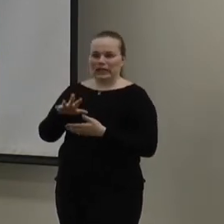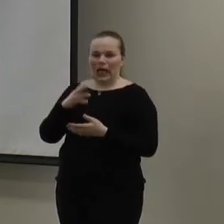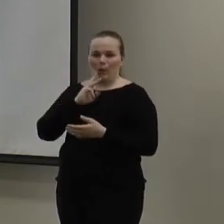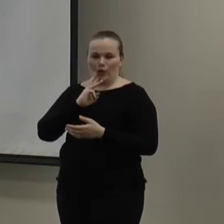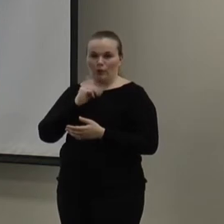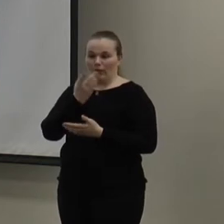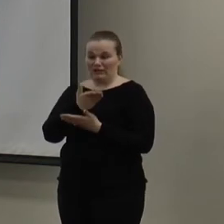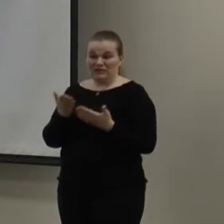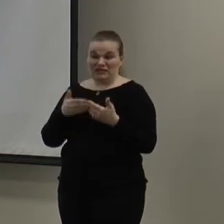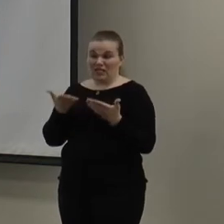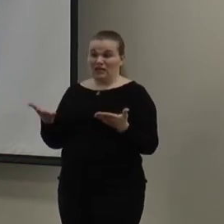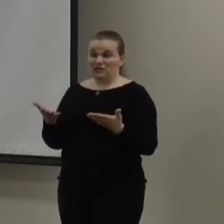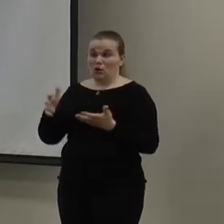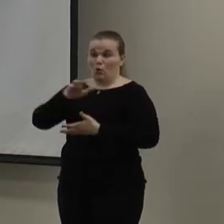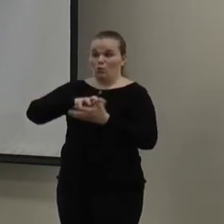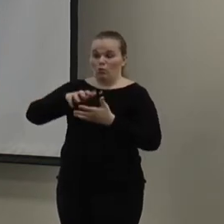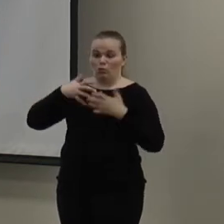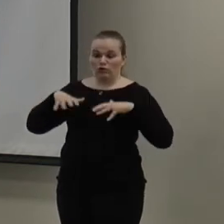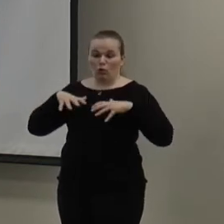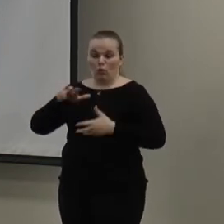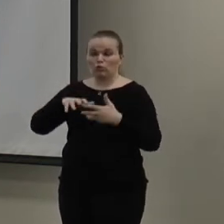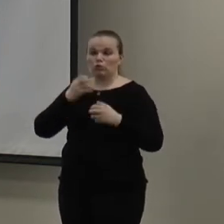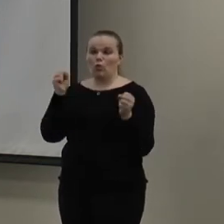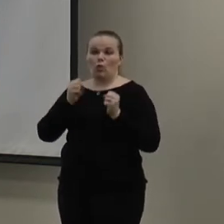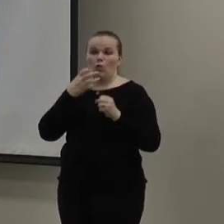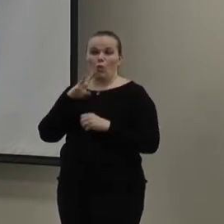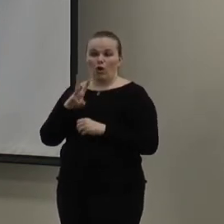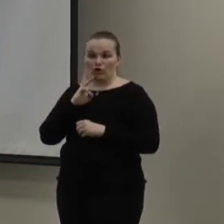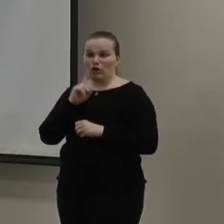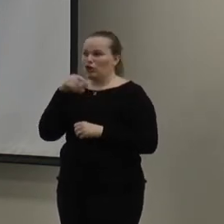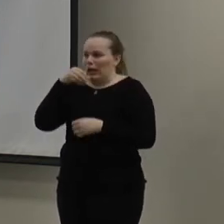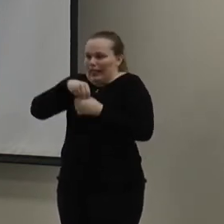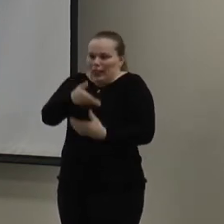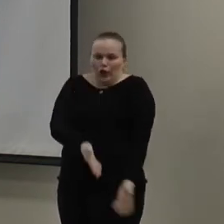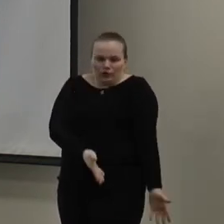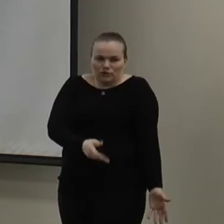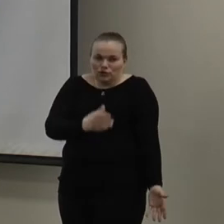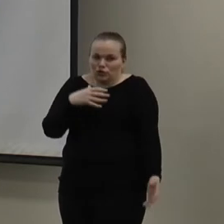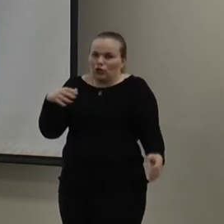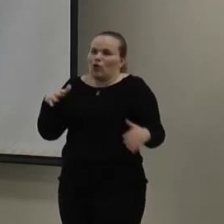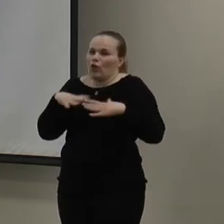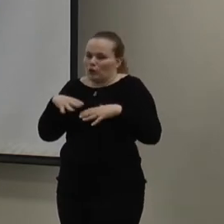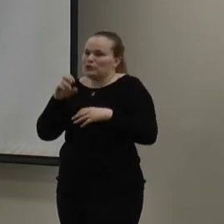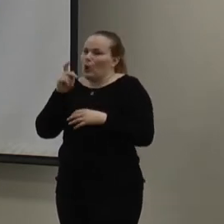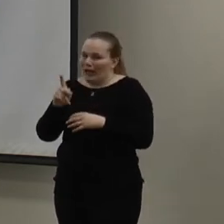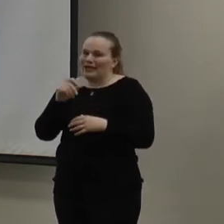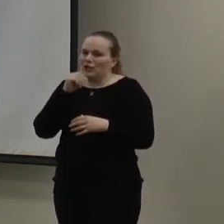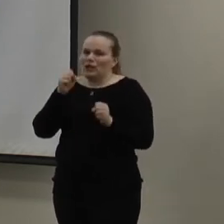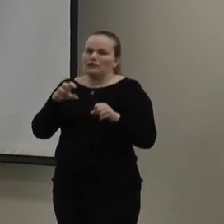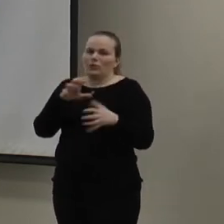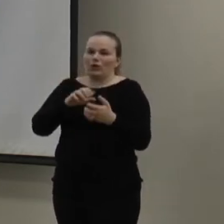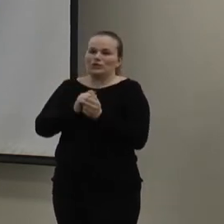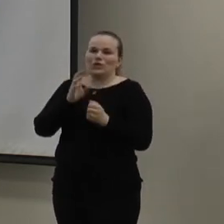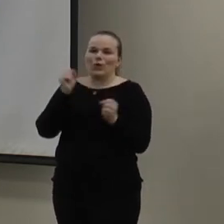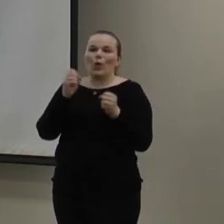easy thing is, you know, wash your clothes in cold water. You know, you're not in there. So, your clothes will actually get pretty clean just